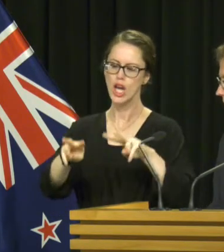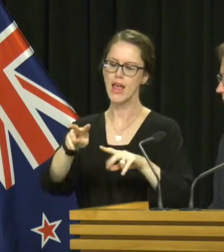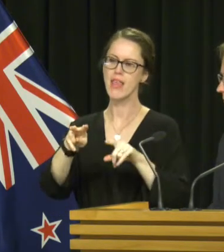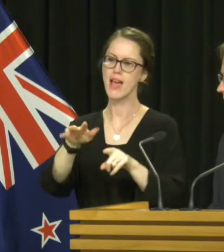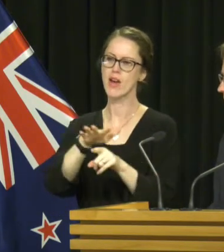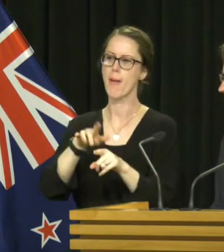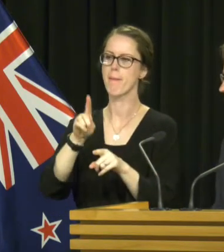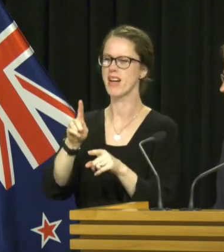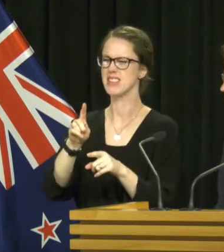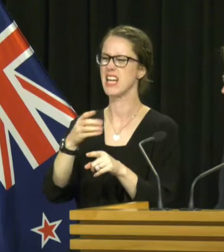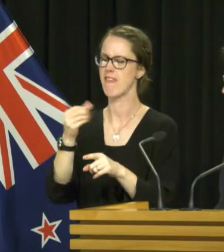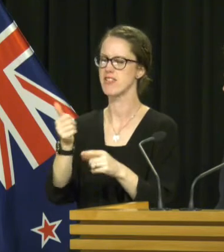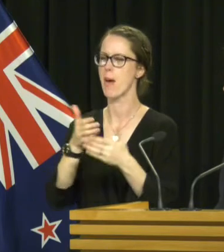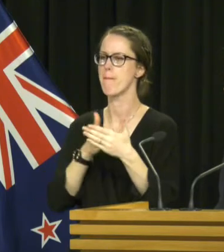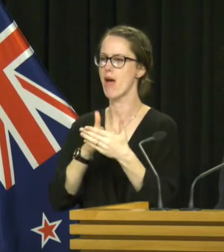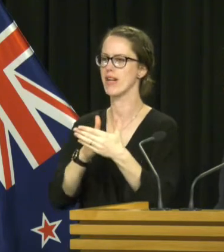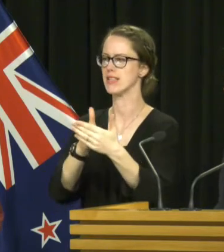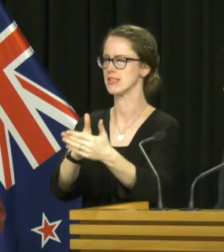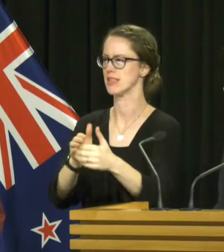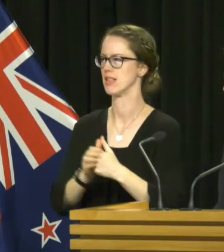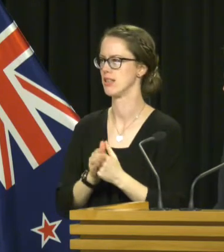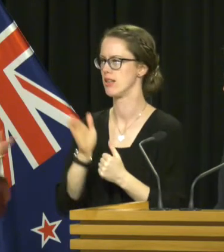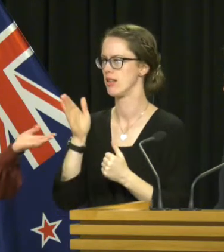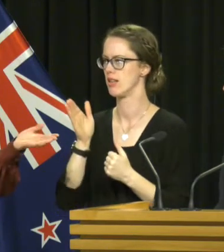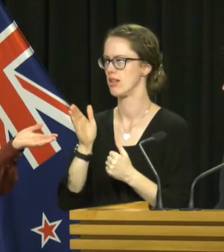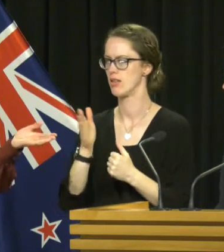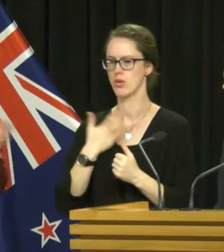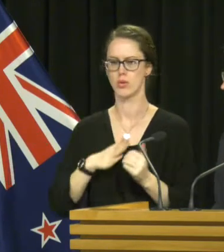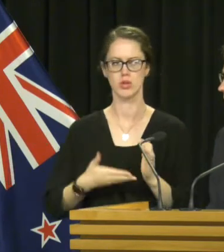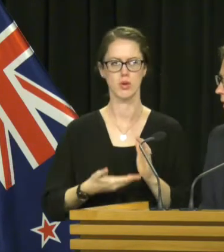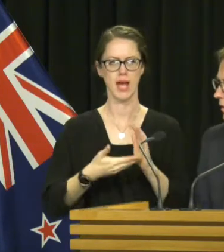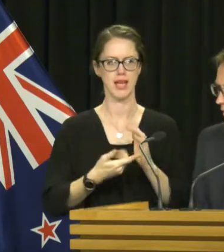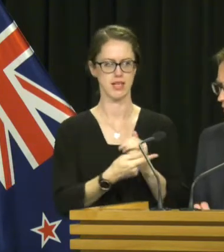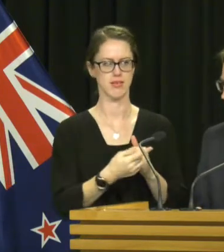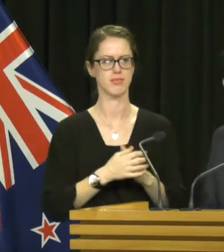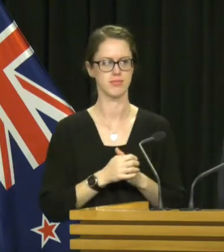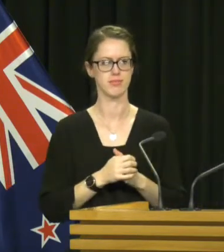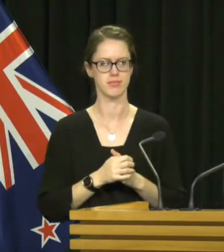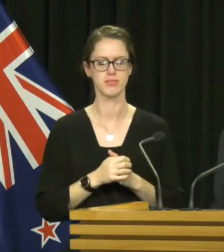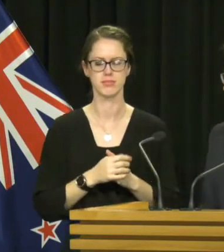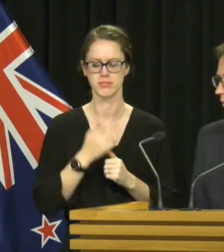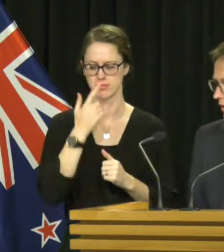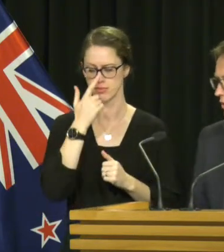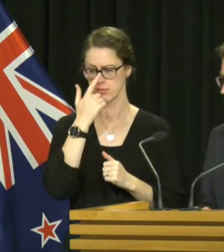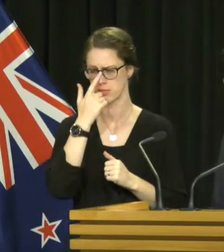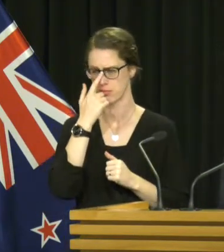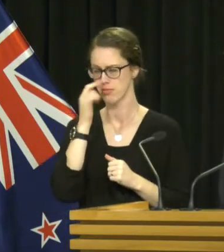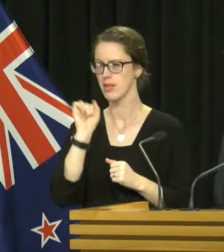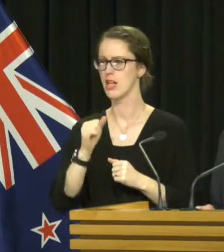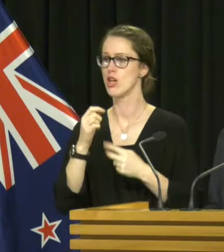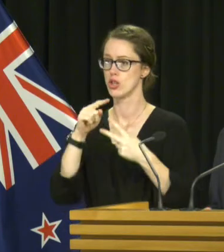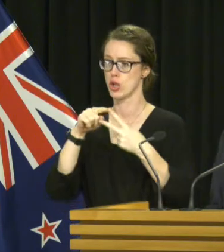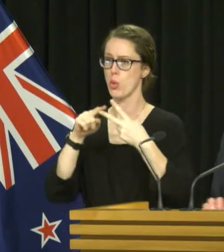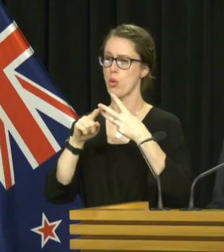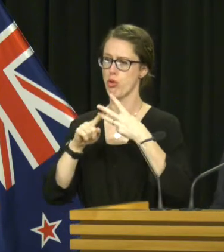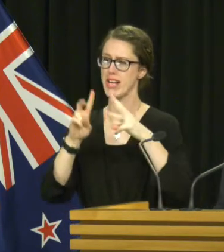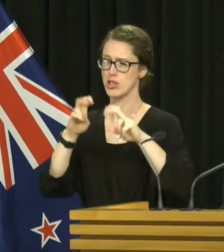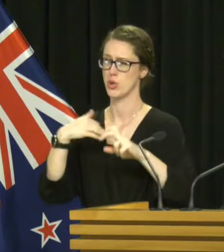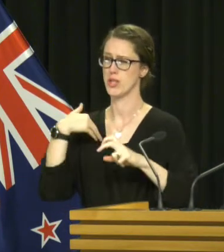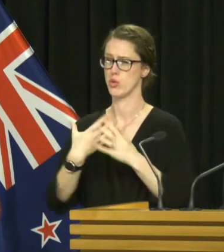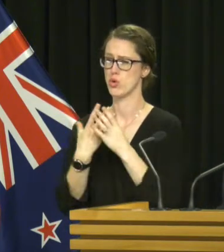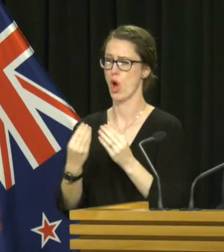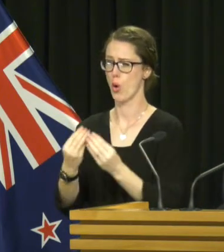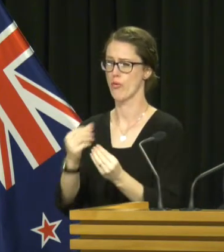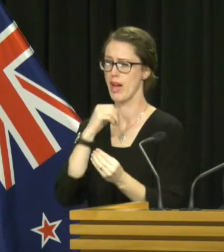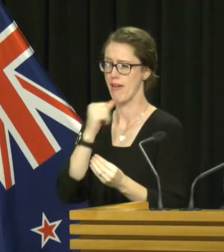again, there are a few hurdles to overcome. What makes this different from... Did you want to add to that, though? Yes, if I can, there are two or three issues we would need to work